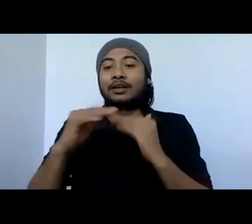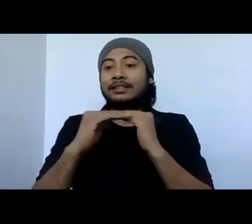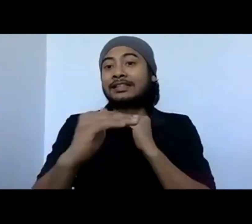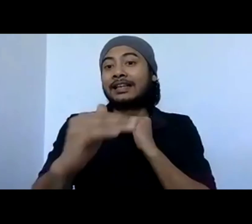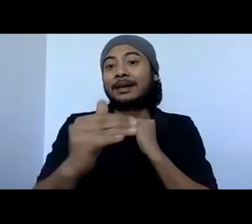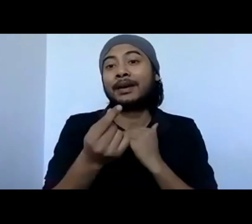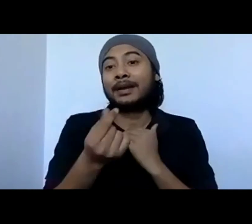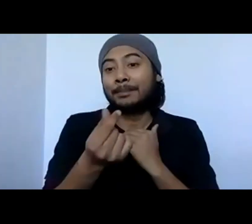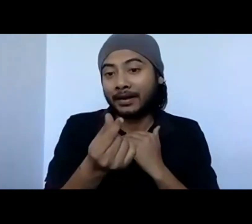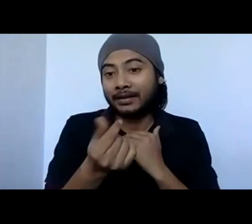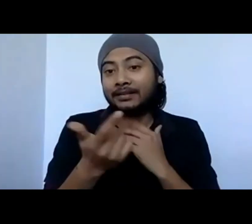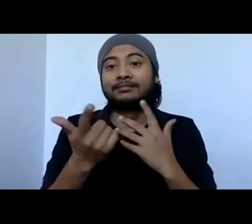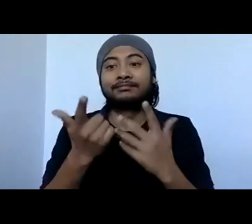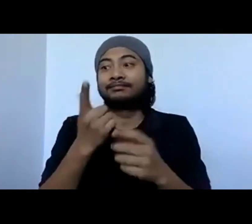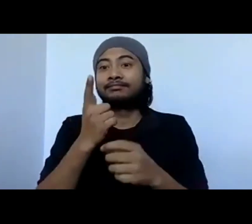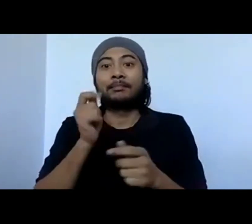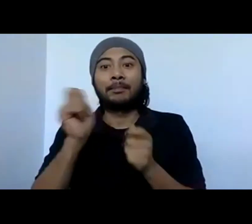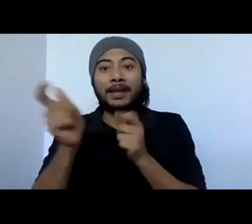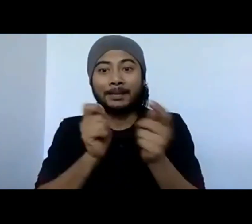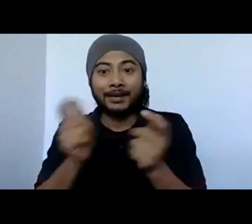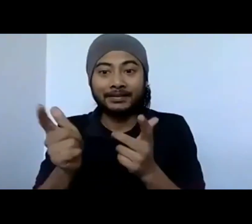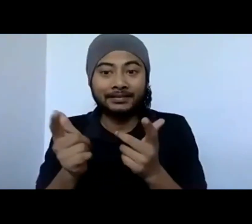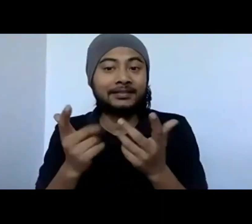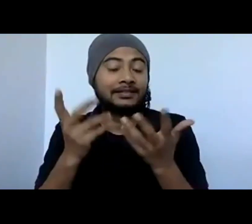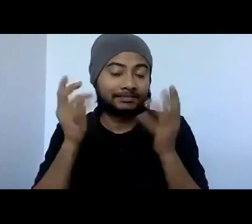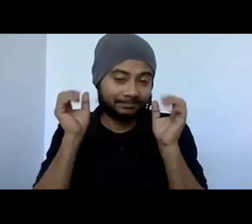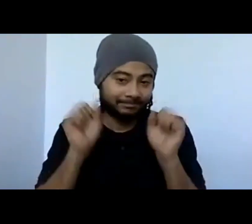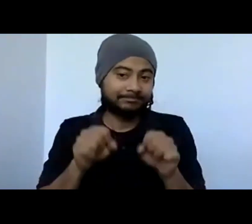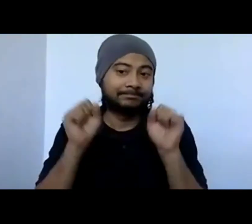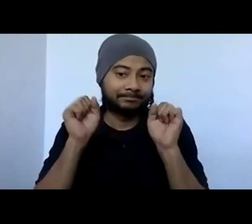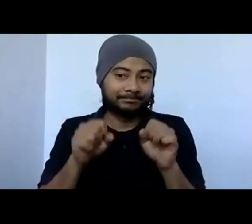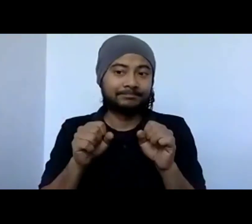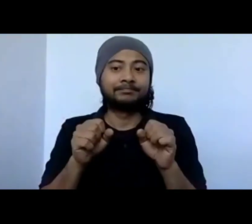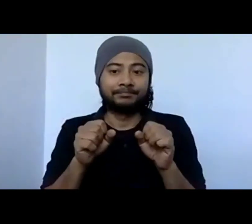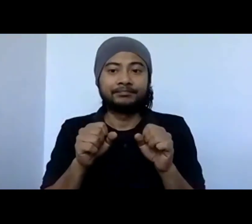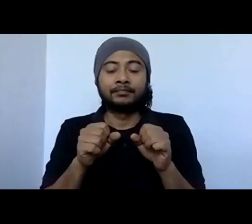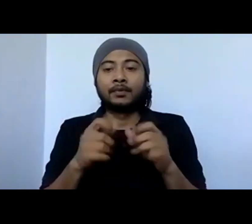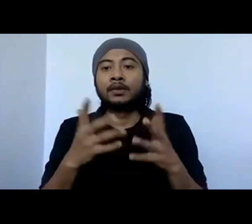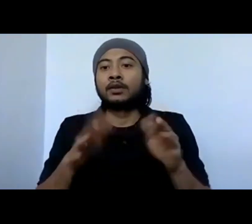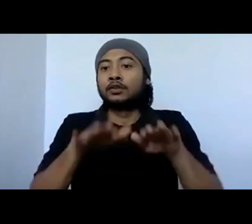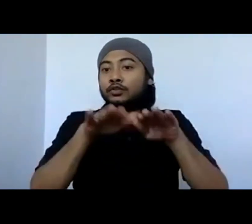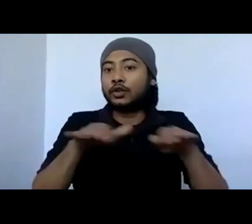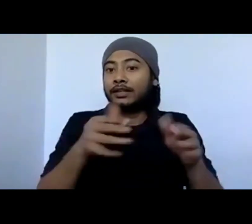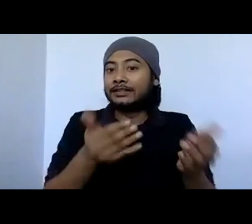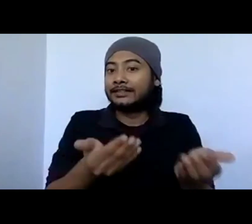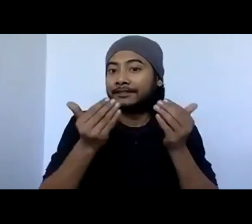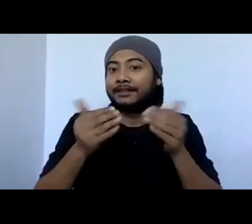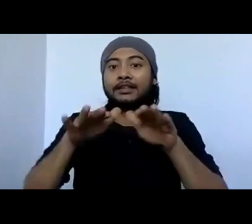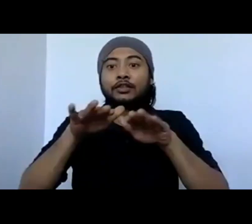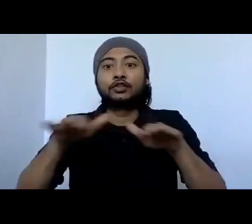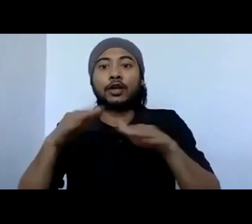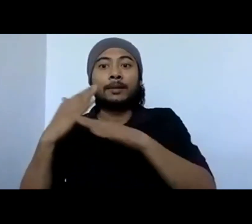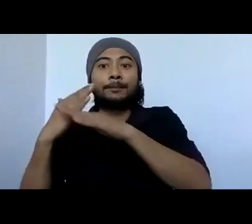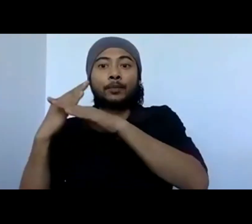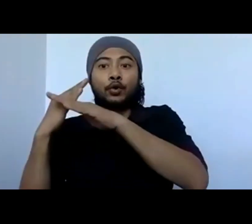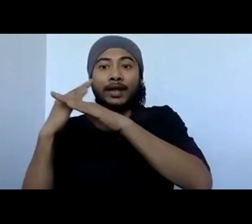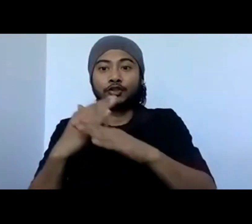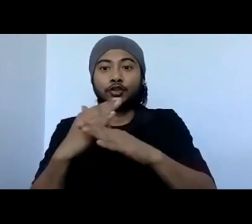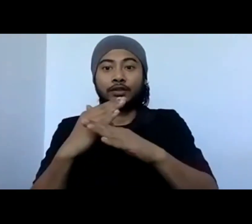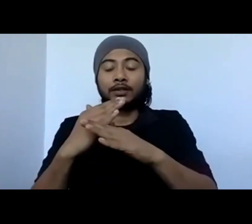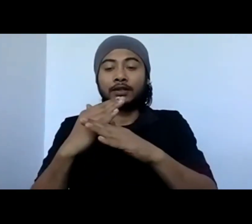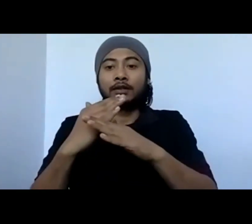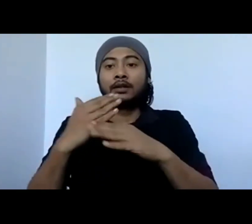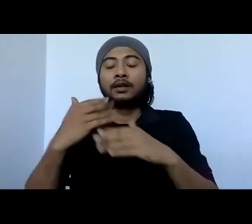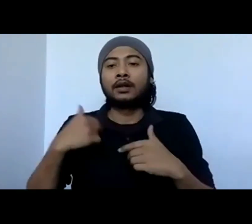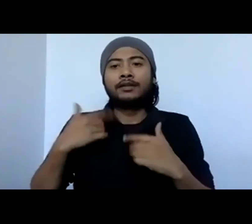terms of resources. One big thing I found was while we did child safety, child protection, we found that infrastructure for